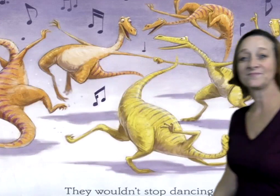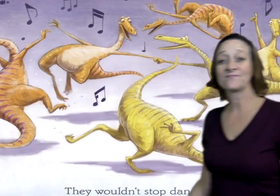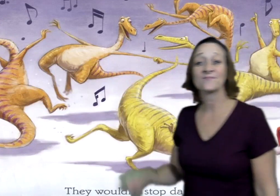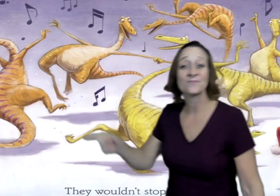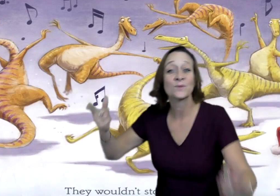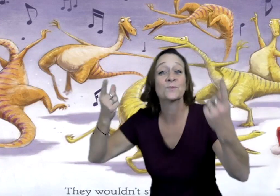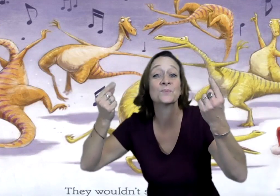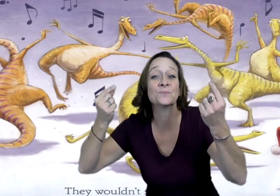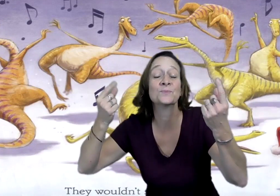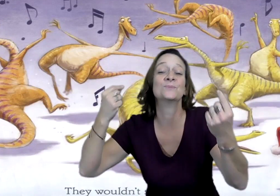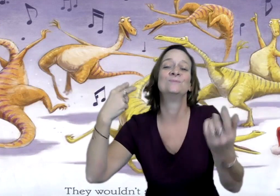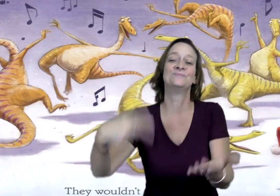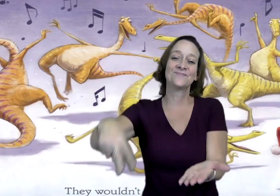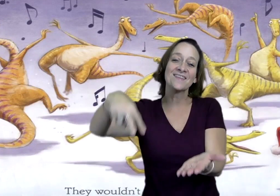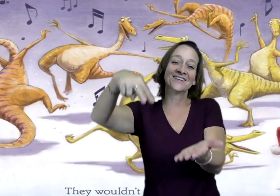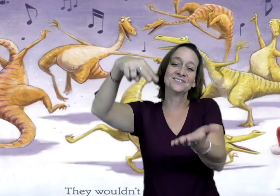They wouldn't stop dancing. They